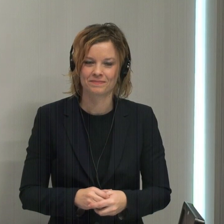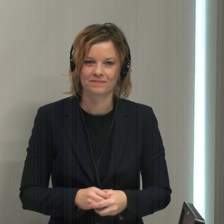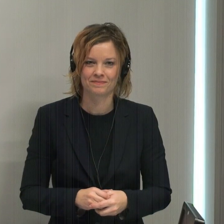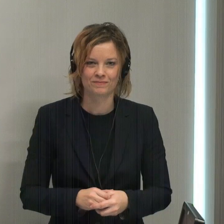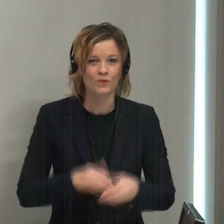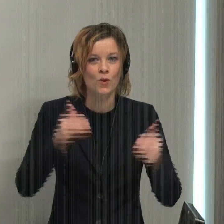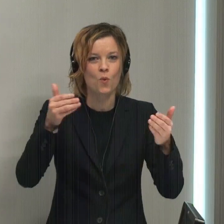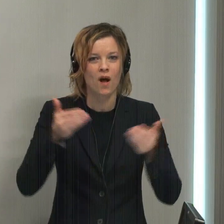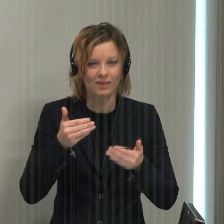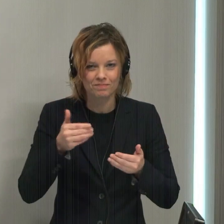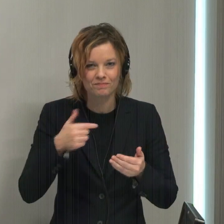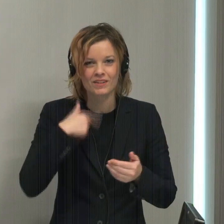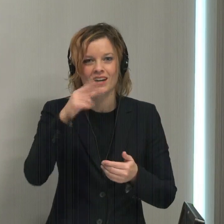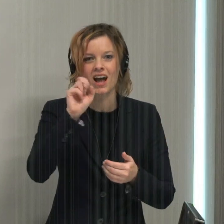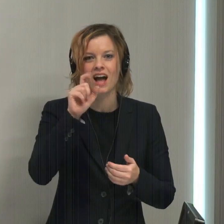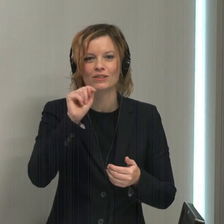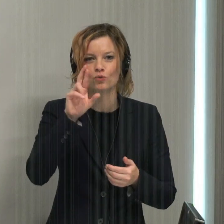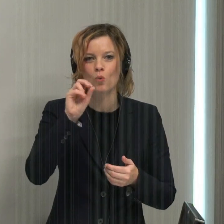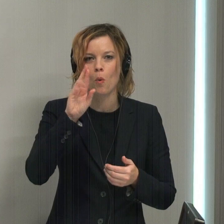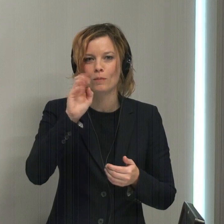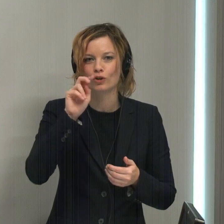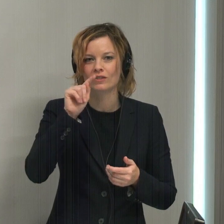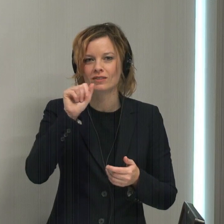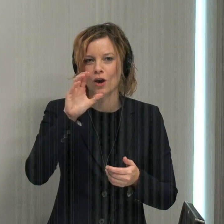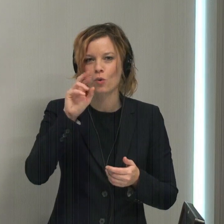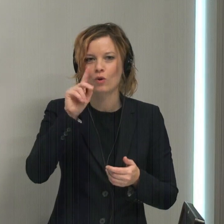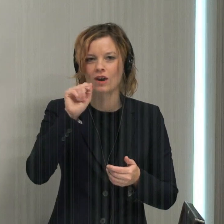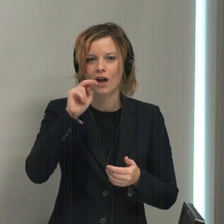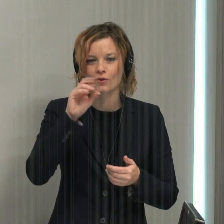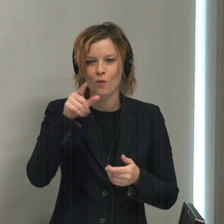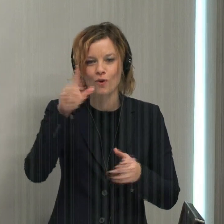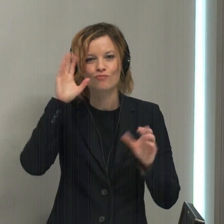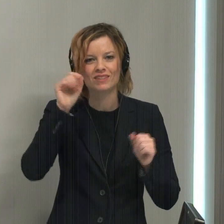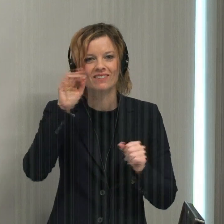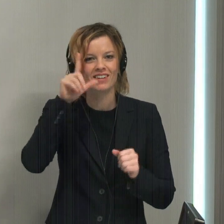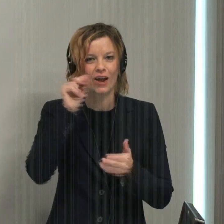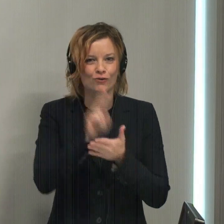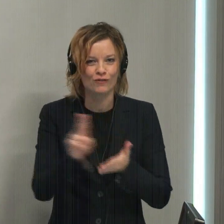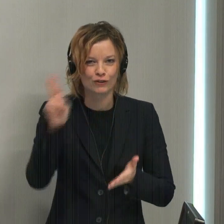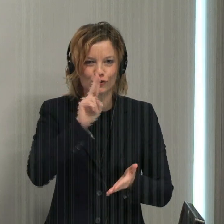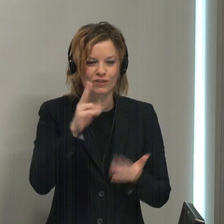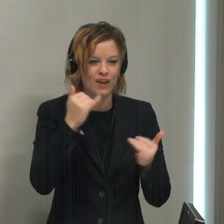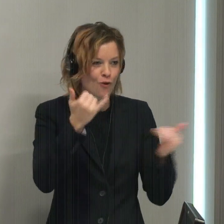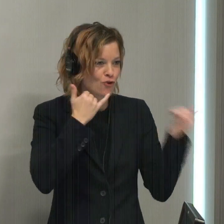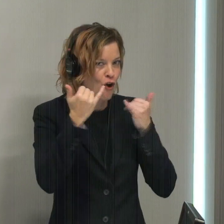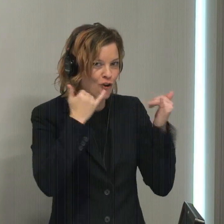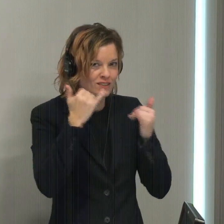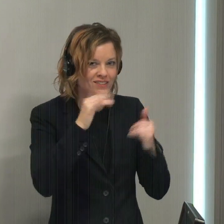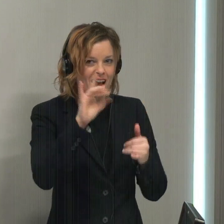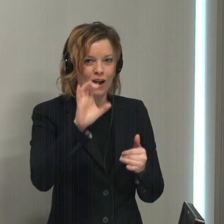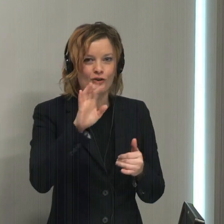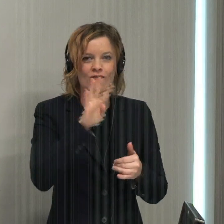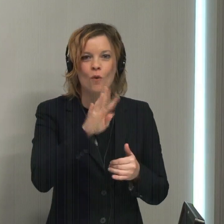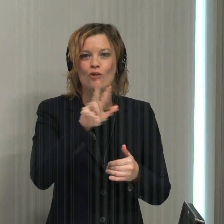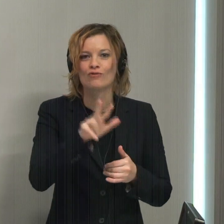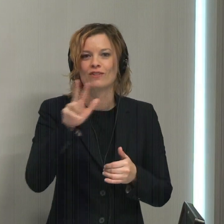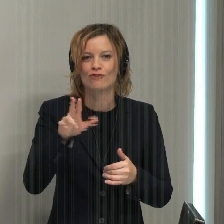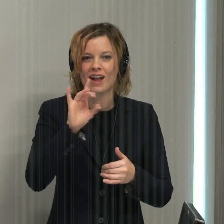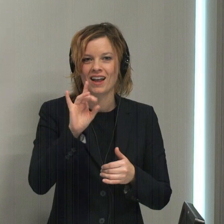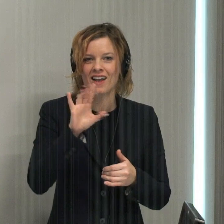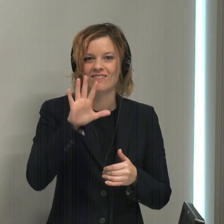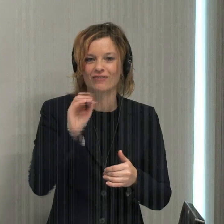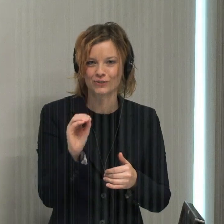Welcome back. Our guest is Roberta Cordano. She is the president of Gallaudet University. We're taking your calls at 800-433